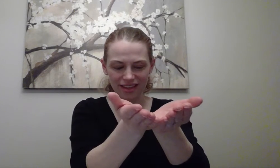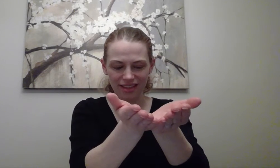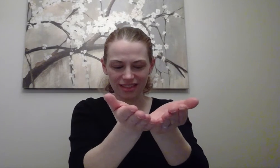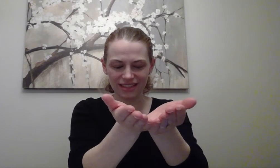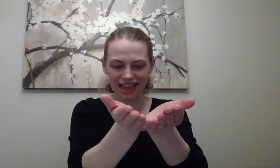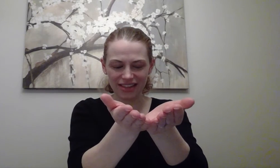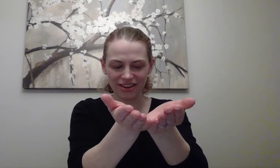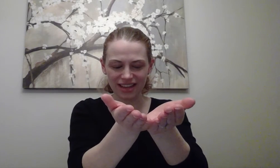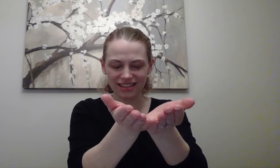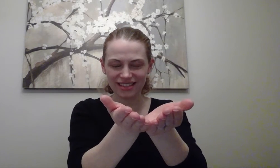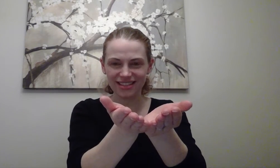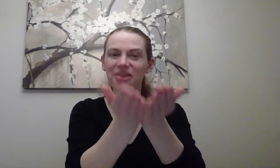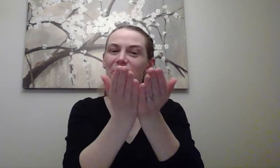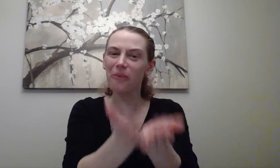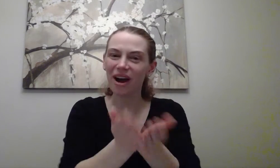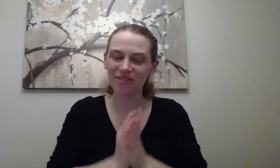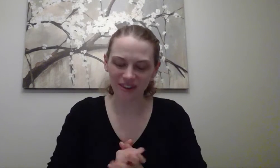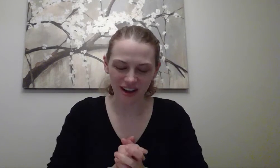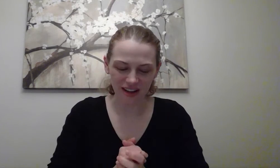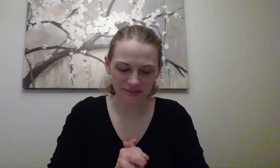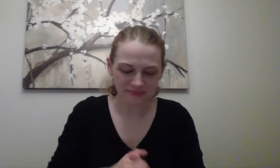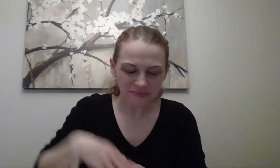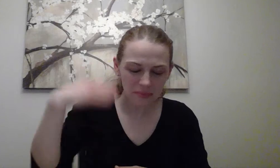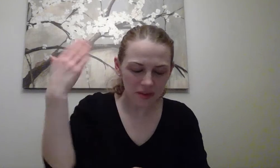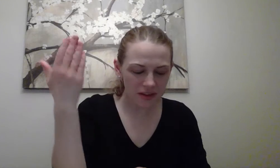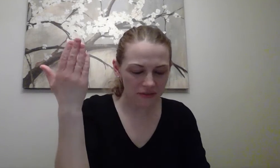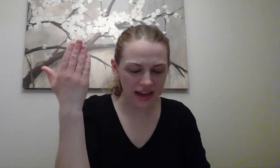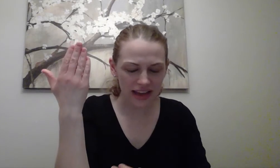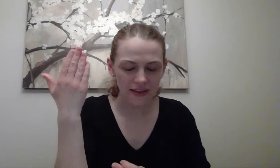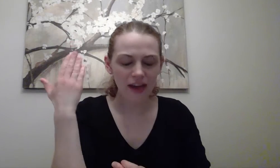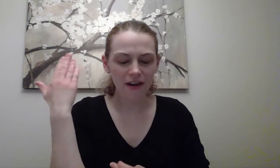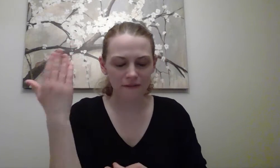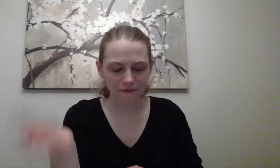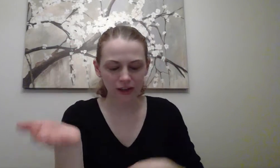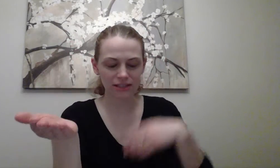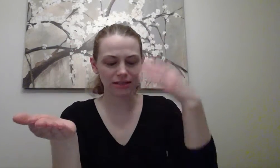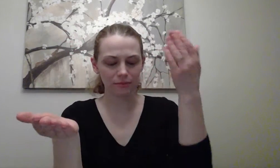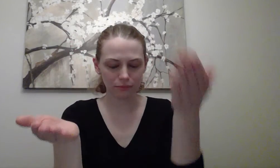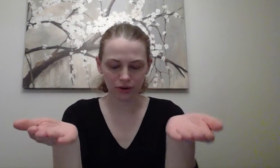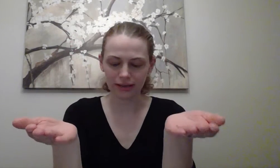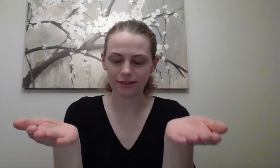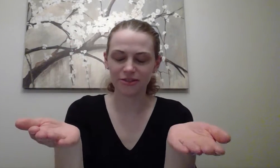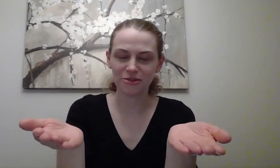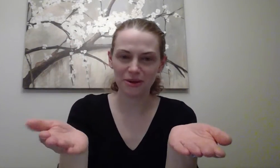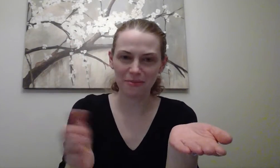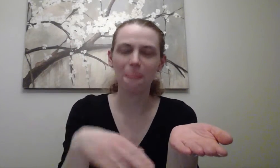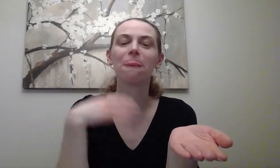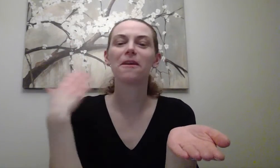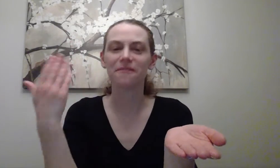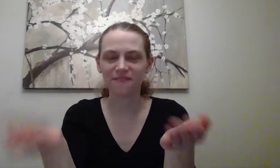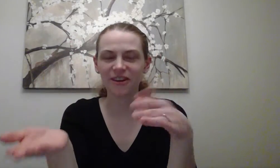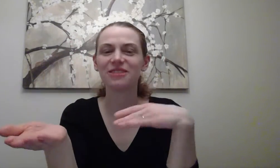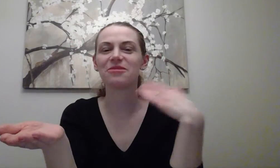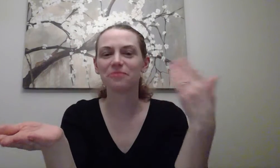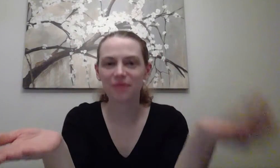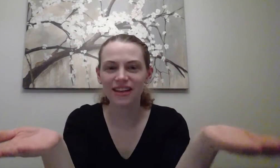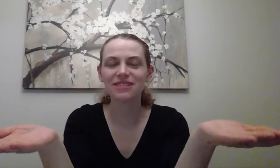Together it's waterfall. Ready? Foot. Print. You do it. Foot. Print.